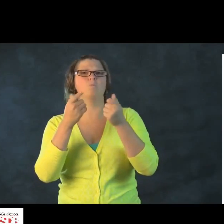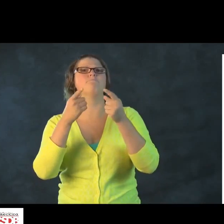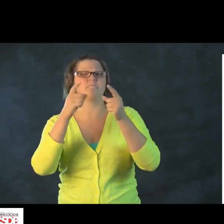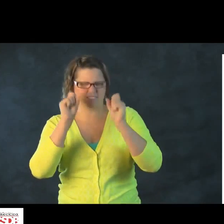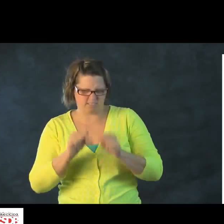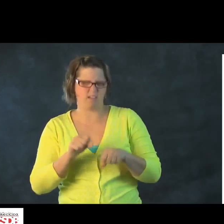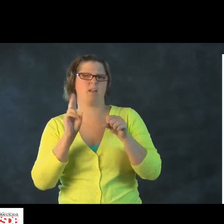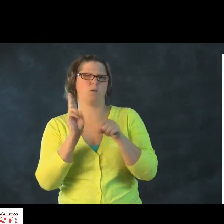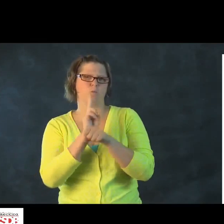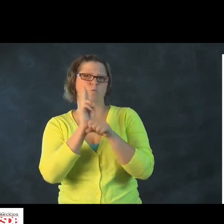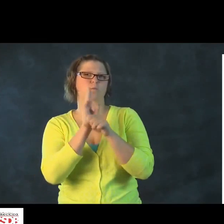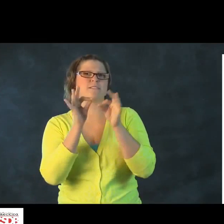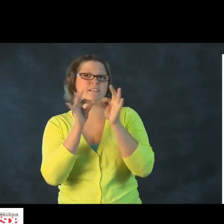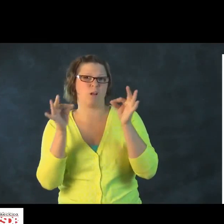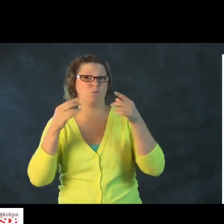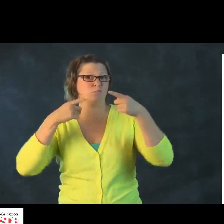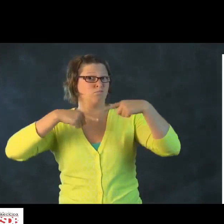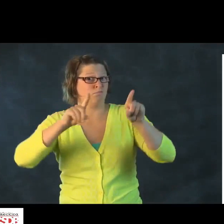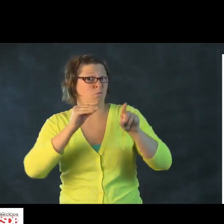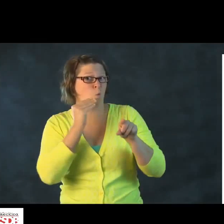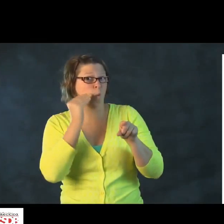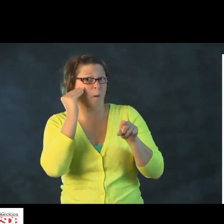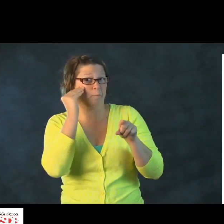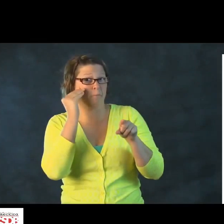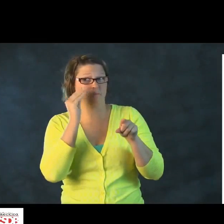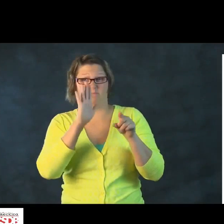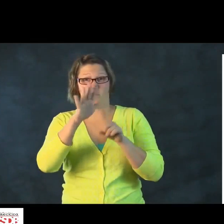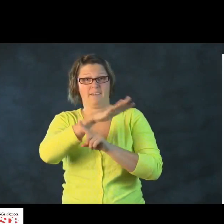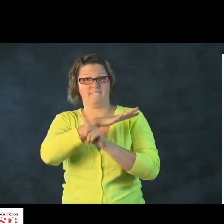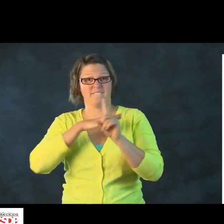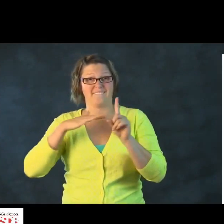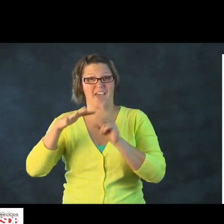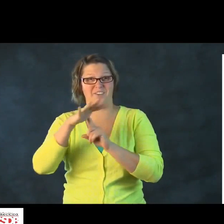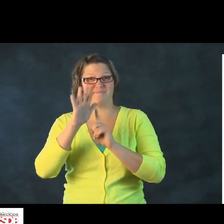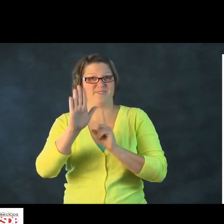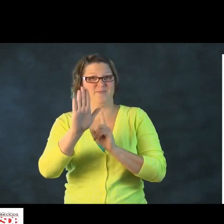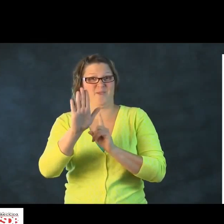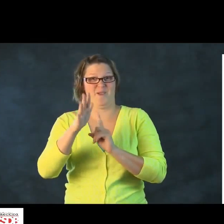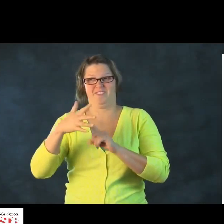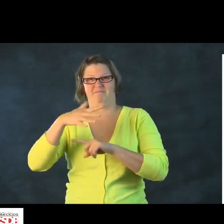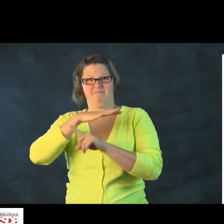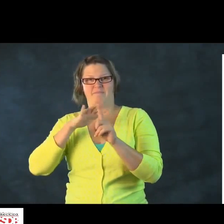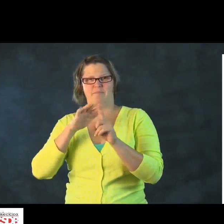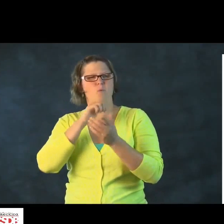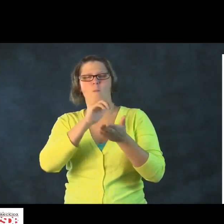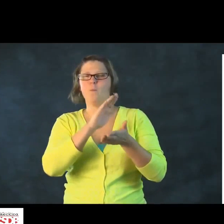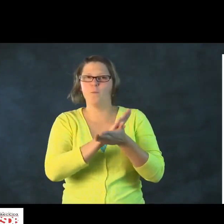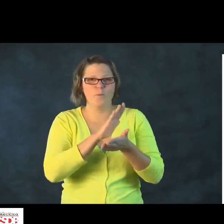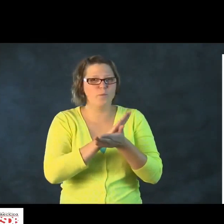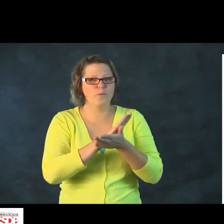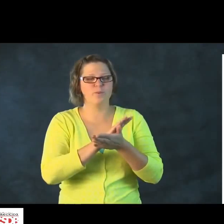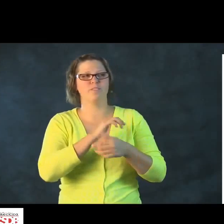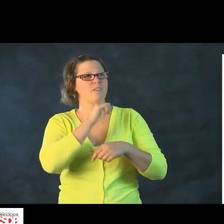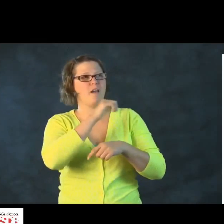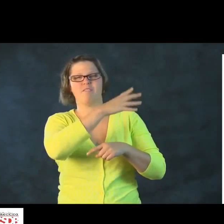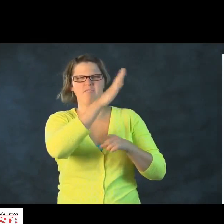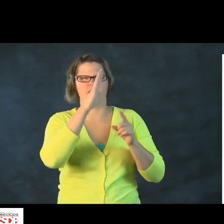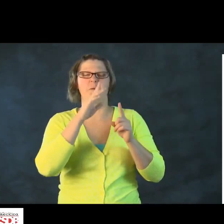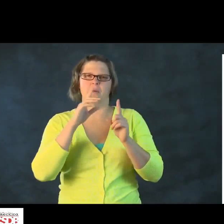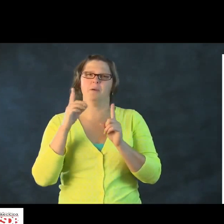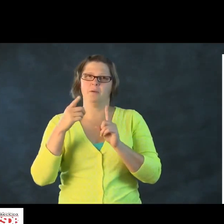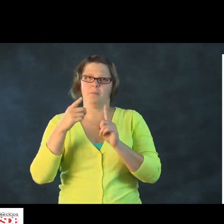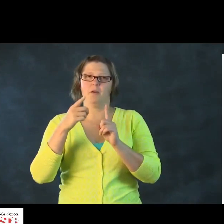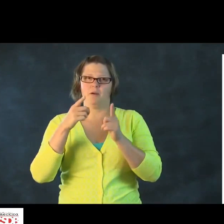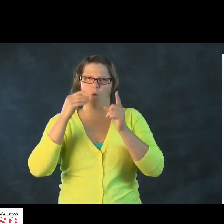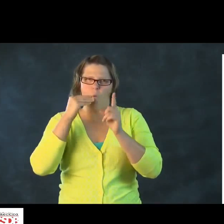Now, let me take a minute to talk about how to use language at home, in your own home environment. I'm not